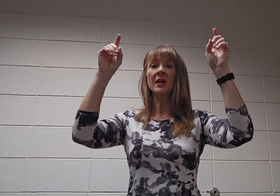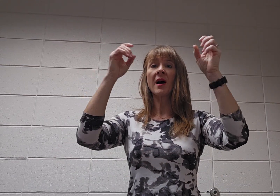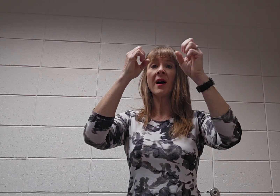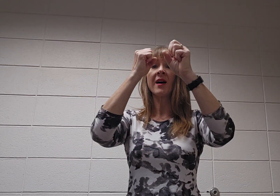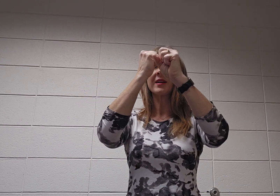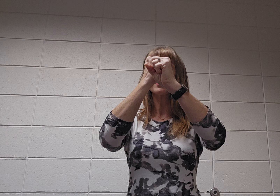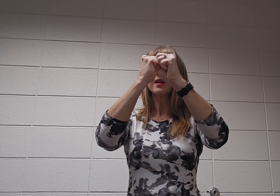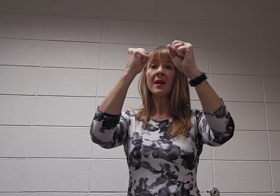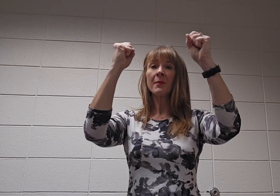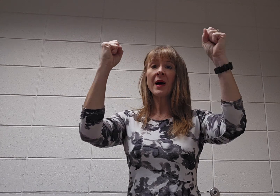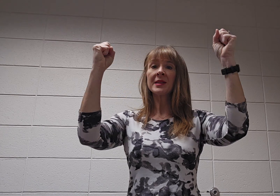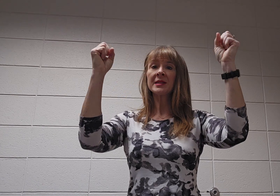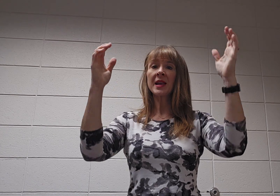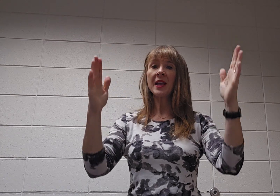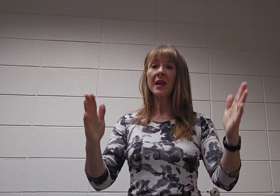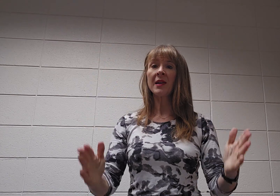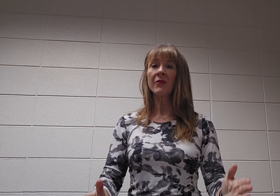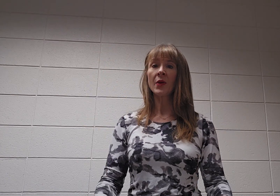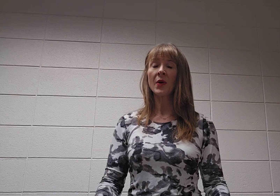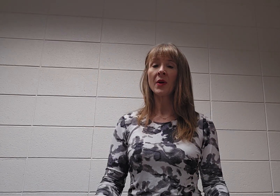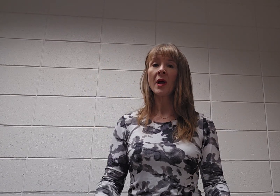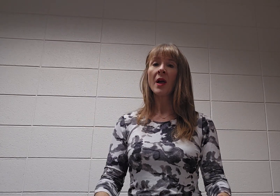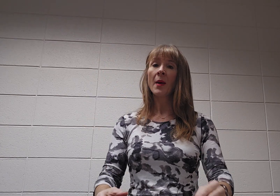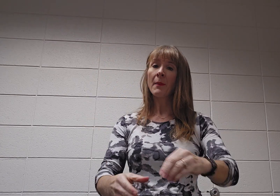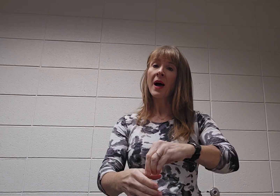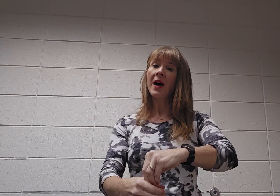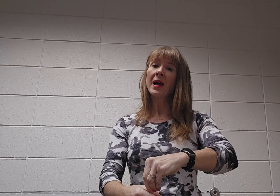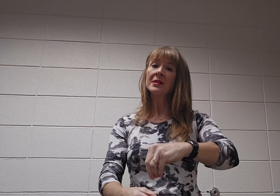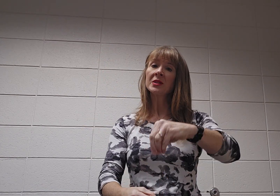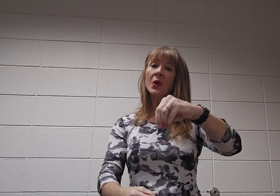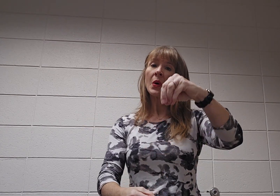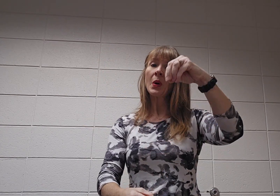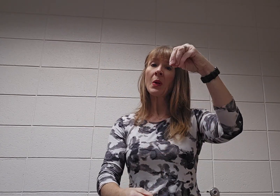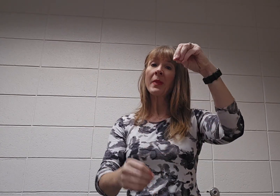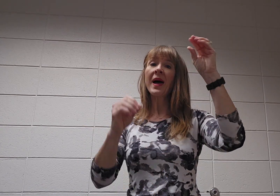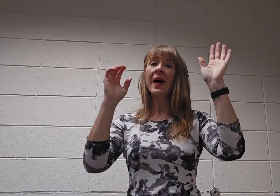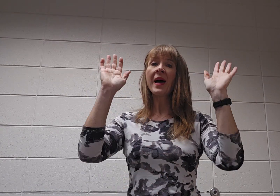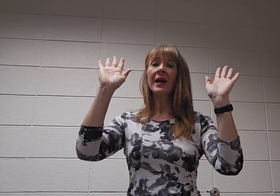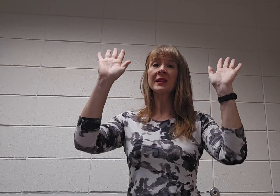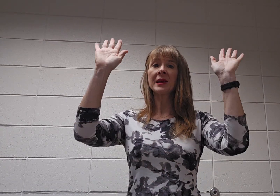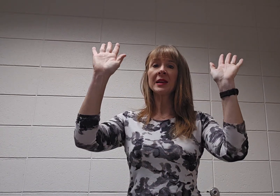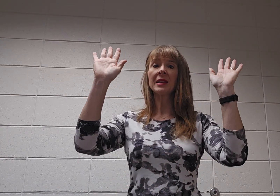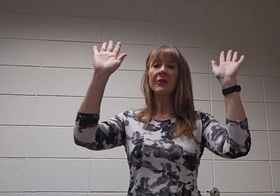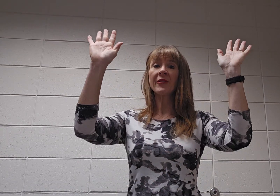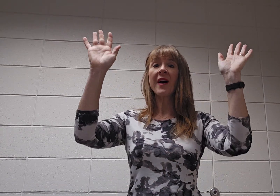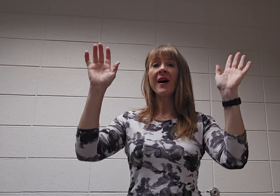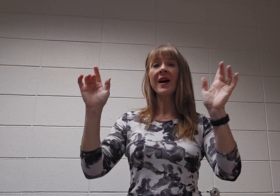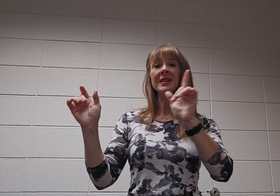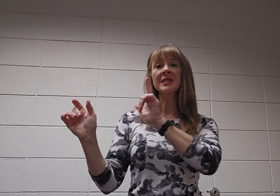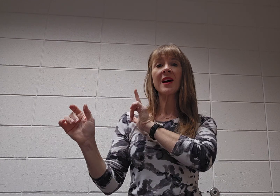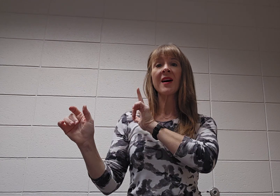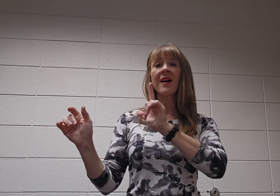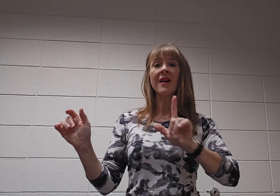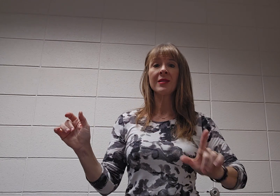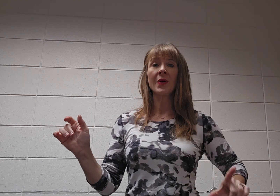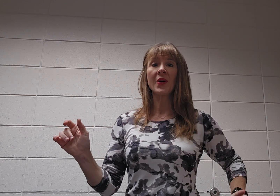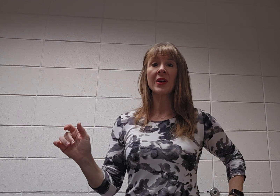God my Savior. My soul magnifies the Lord,